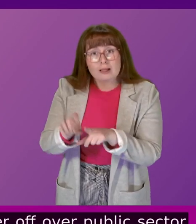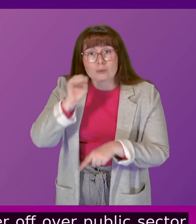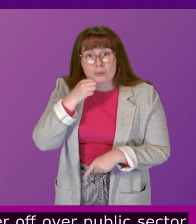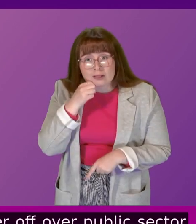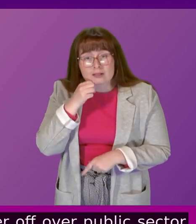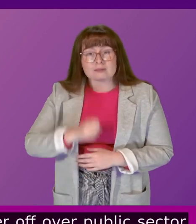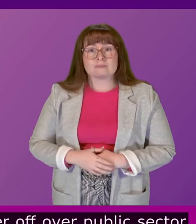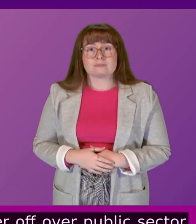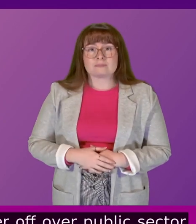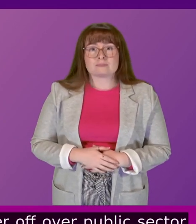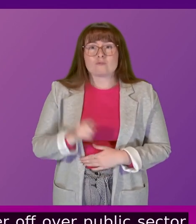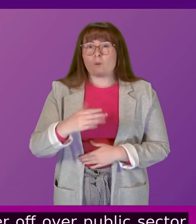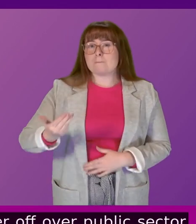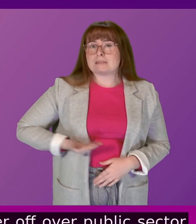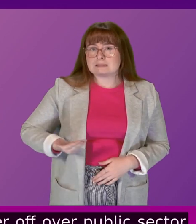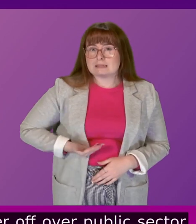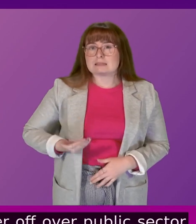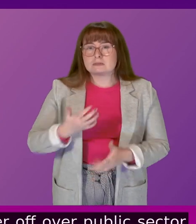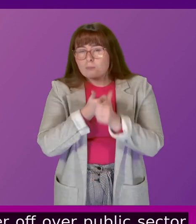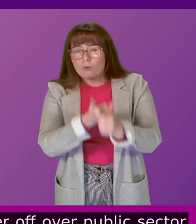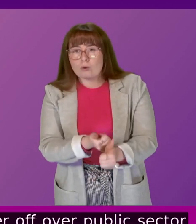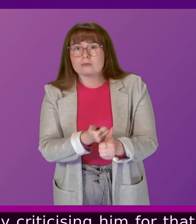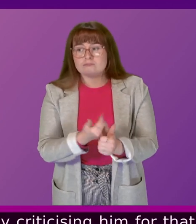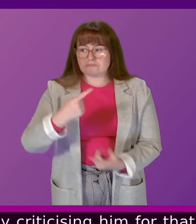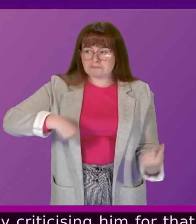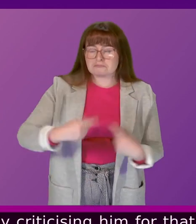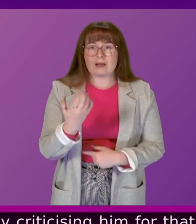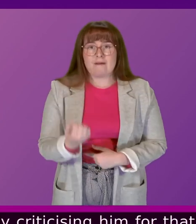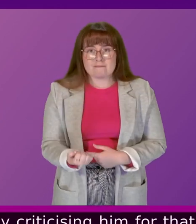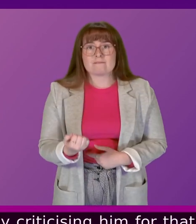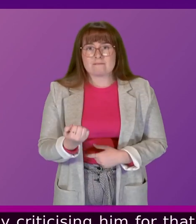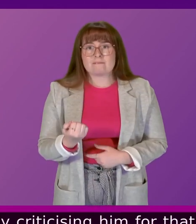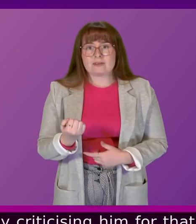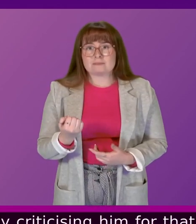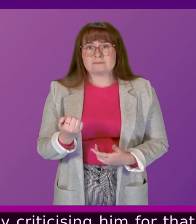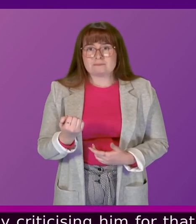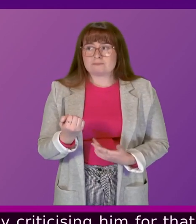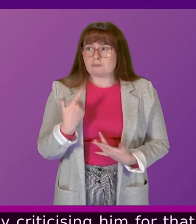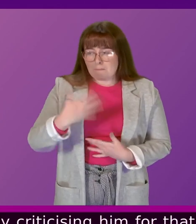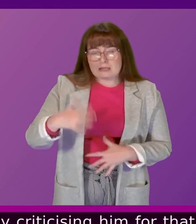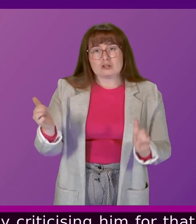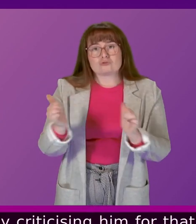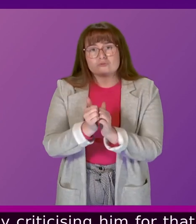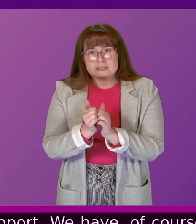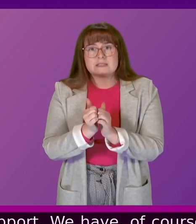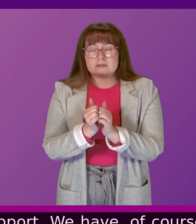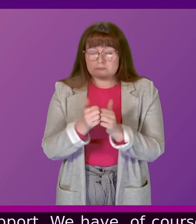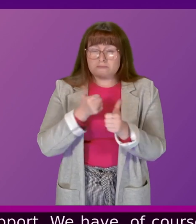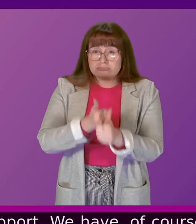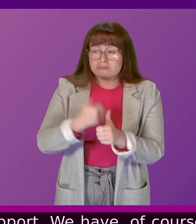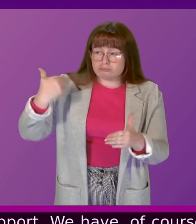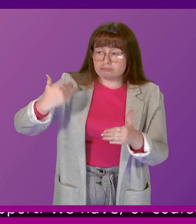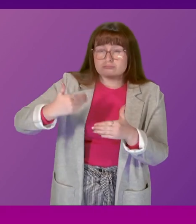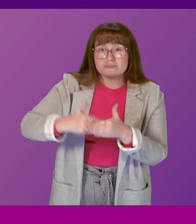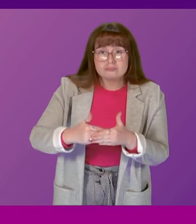that choice. In terms of business support we have of course agreed and supported for many years the number one